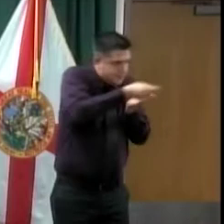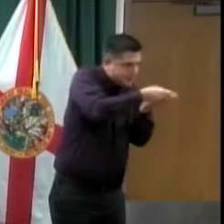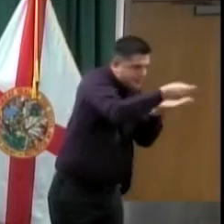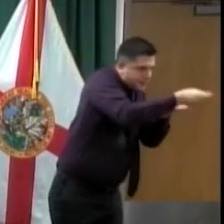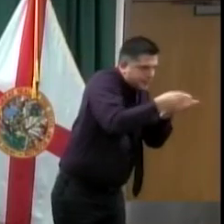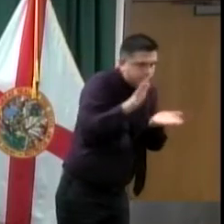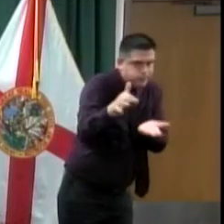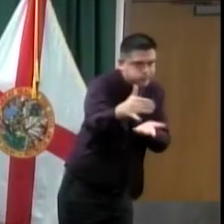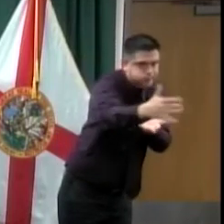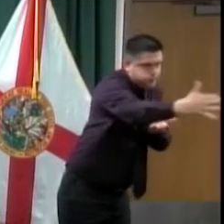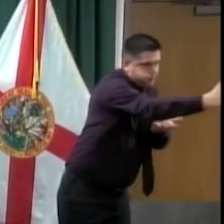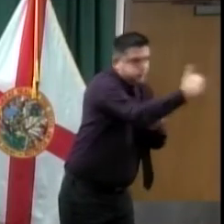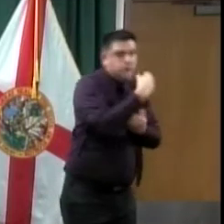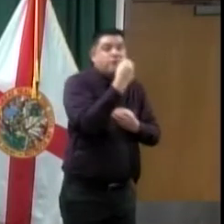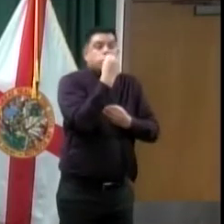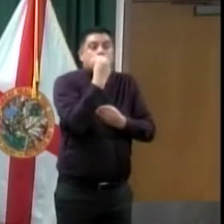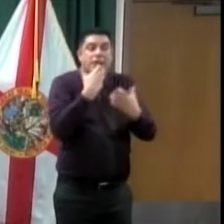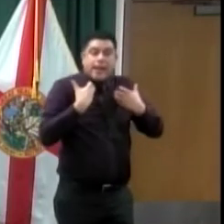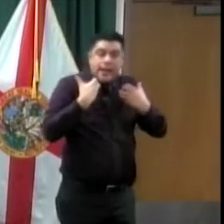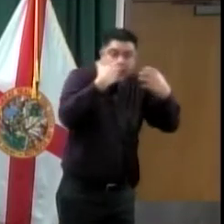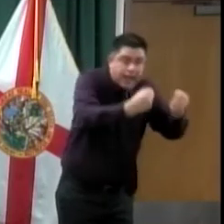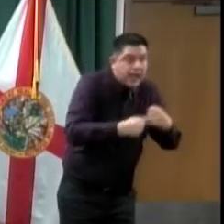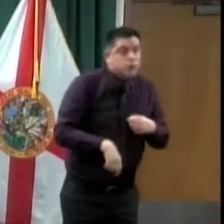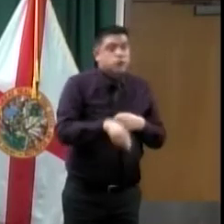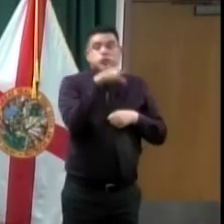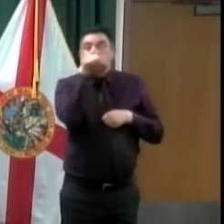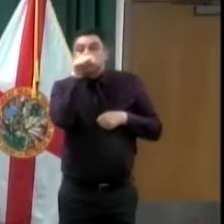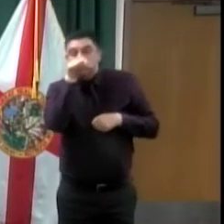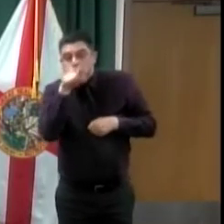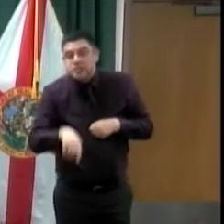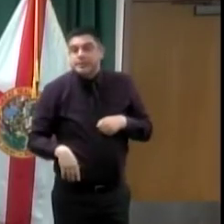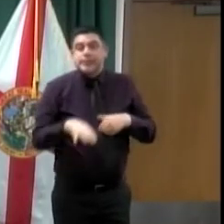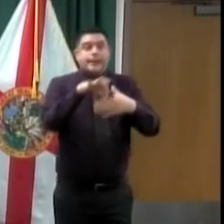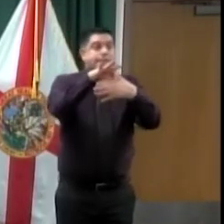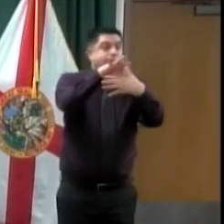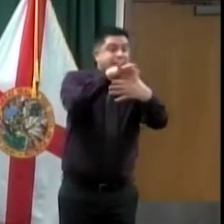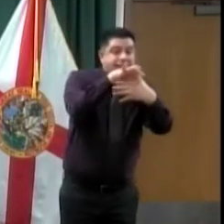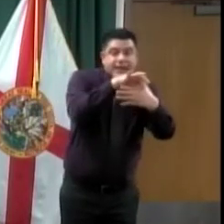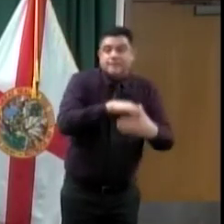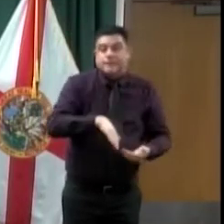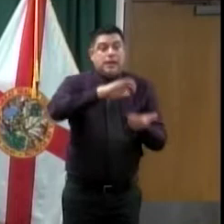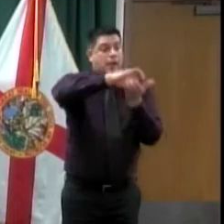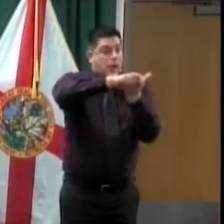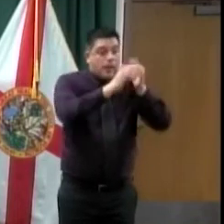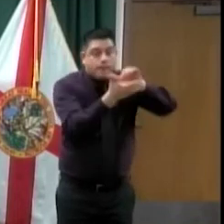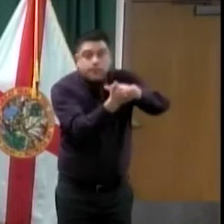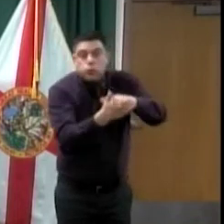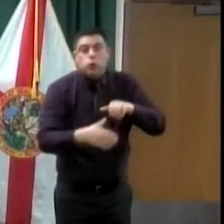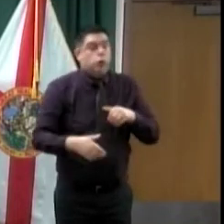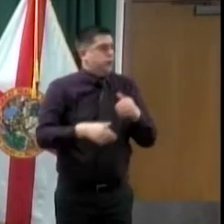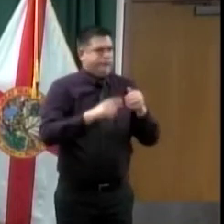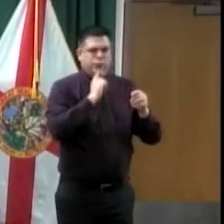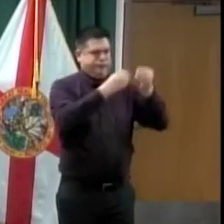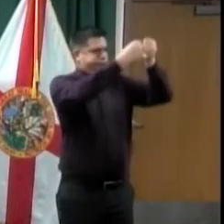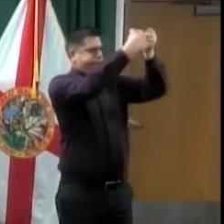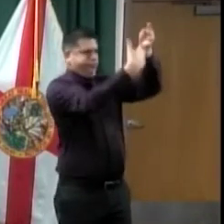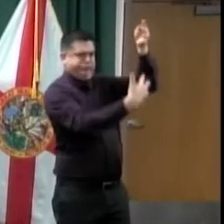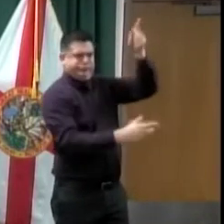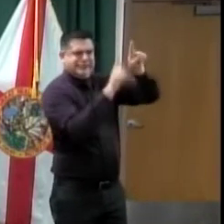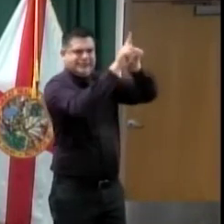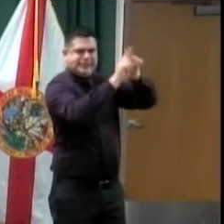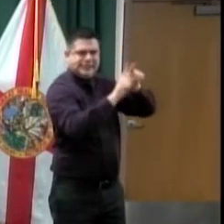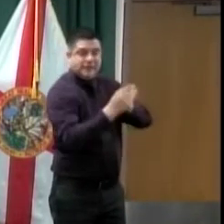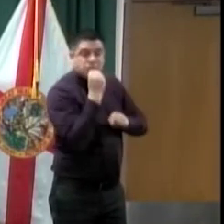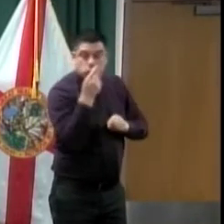such as chicken breast and hamburger meat. And so we can stretch your dollars to help more families in need during this time of